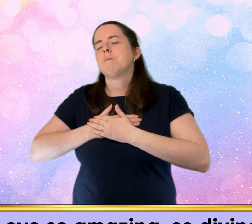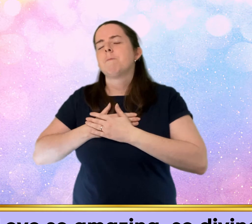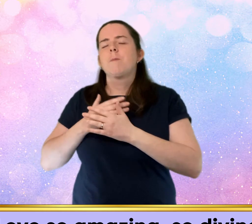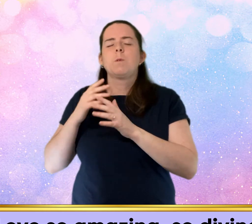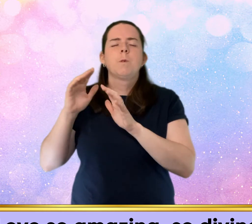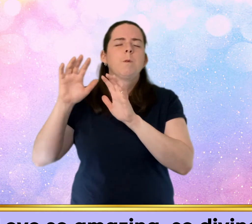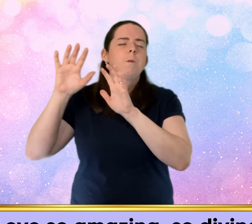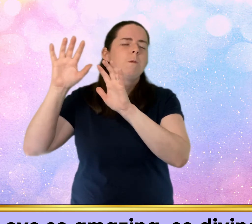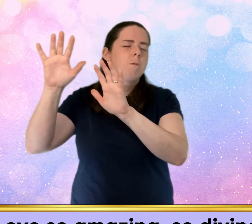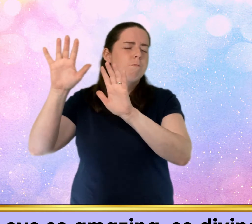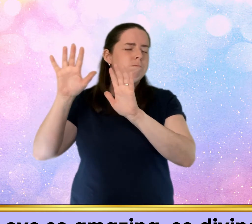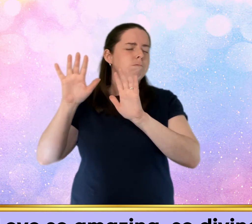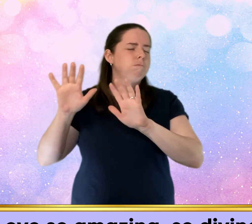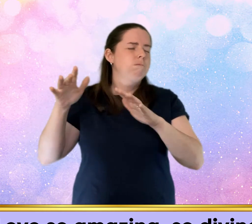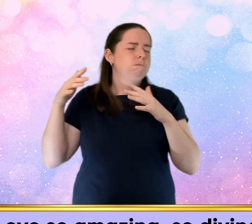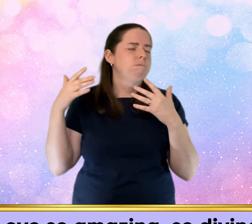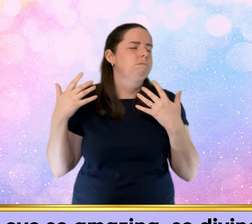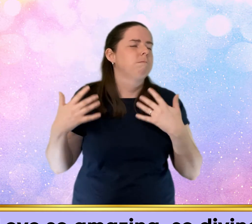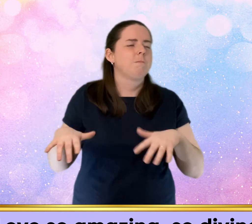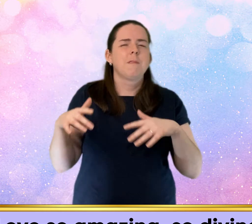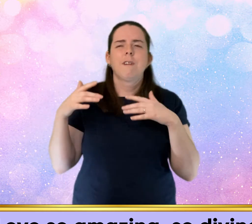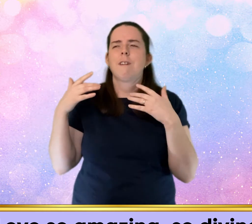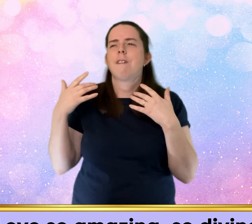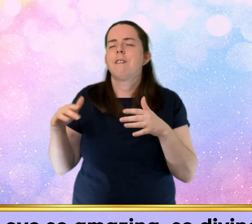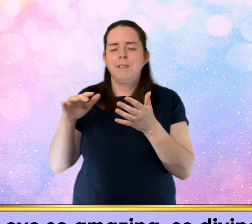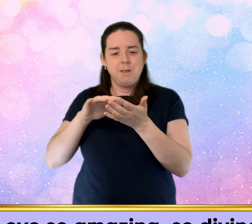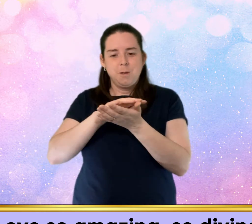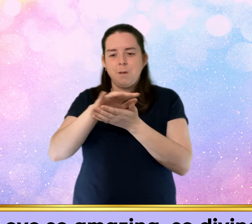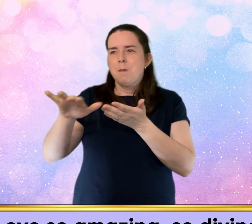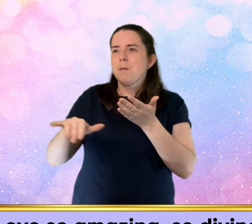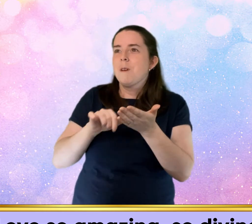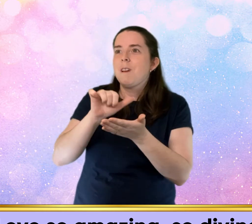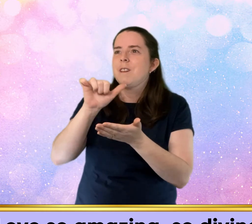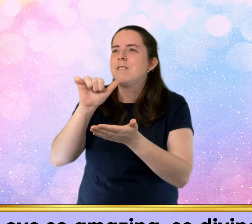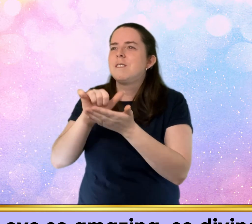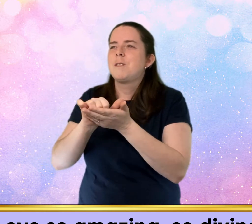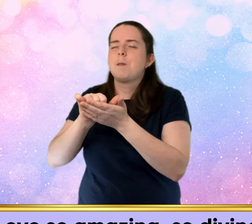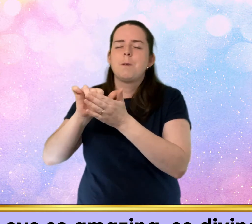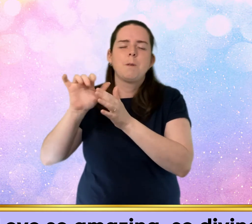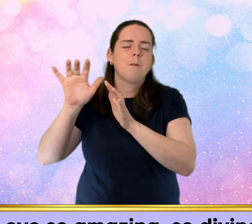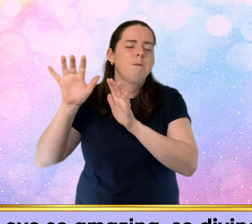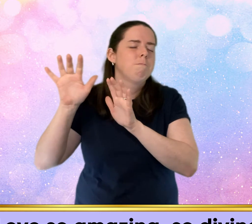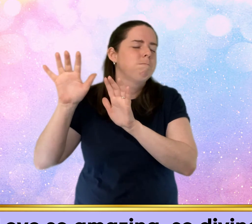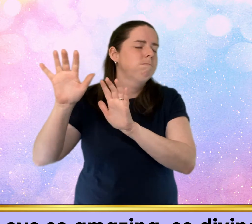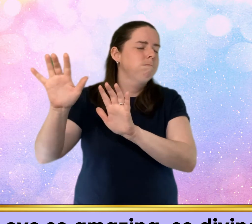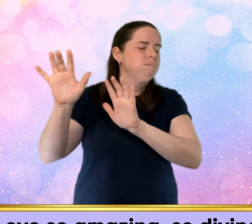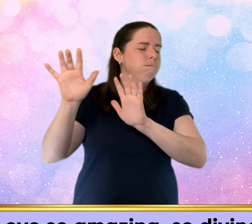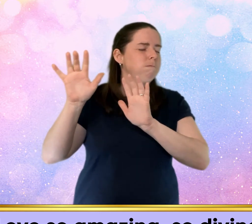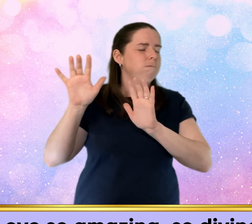amazing So divine